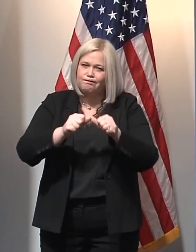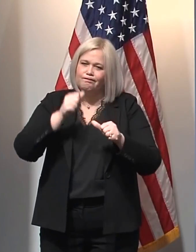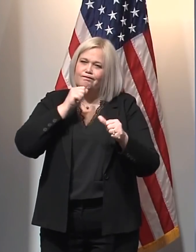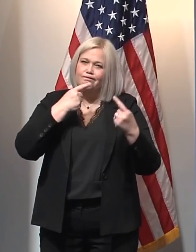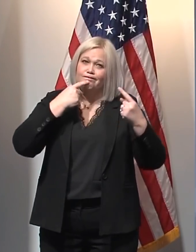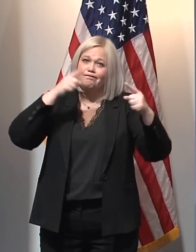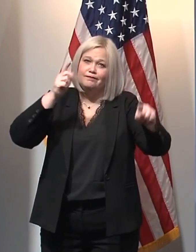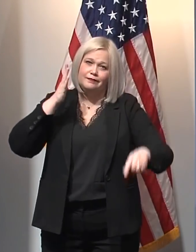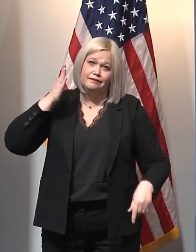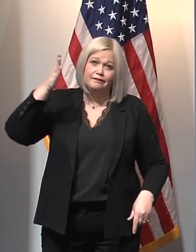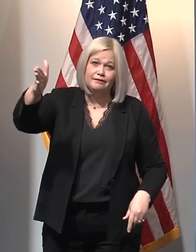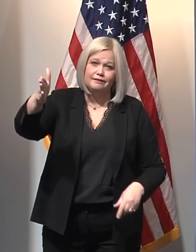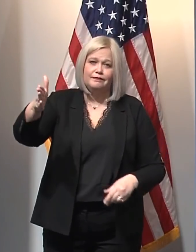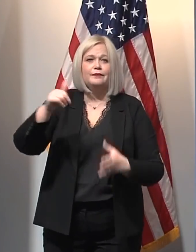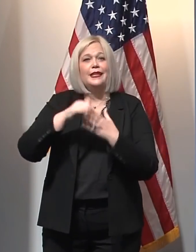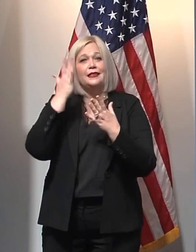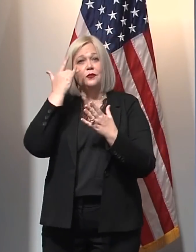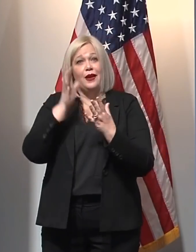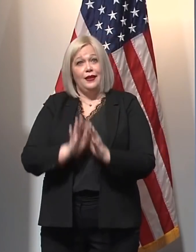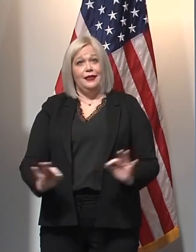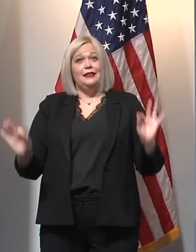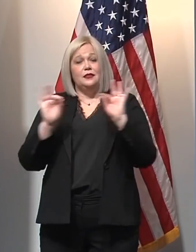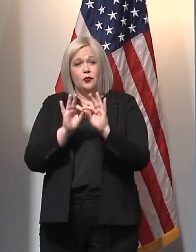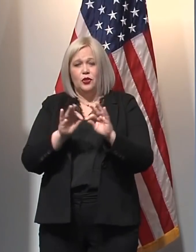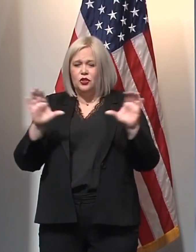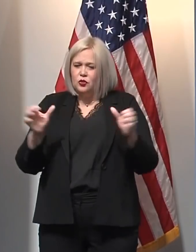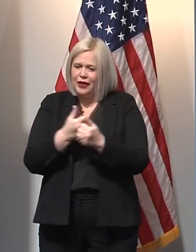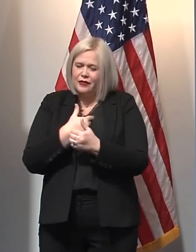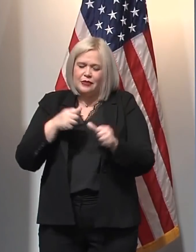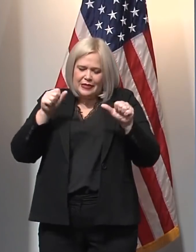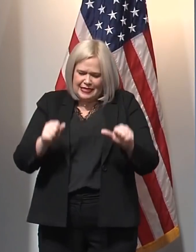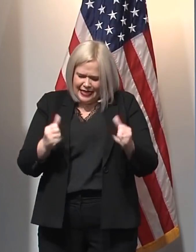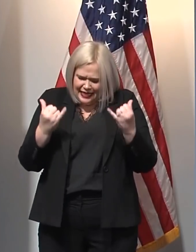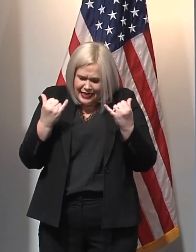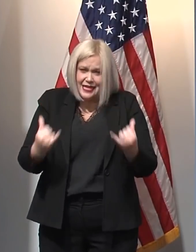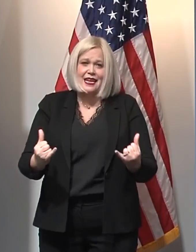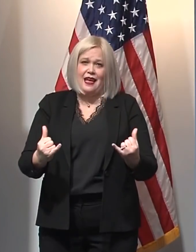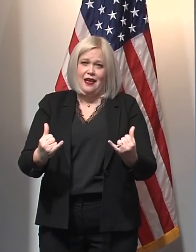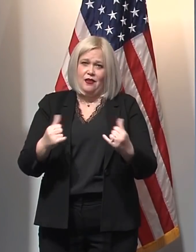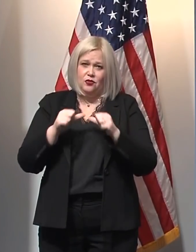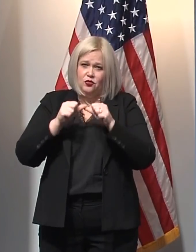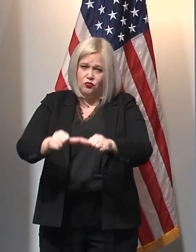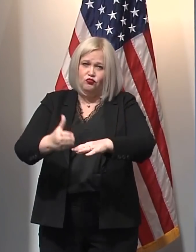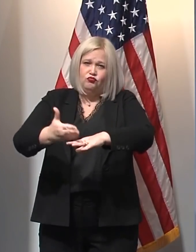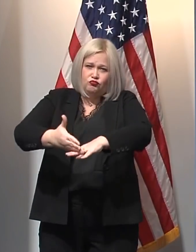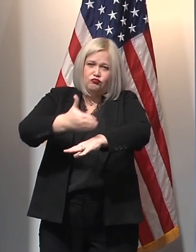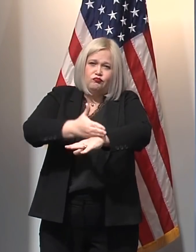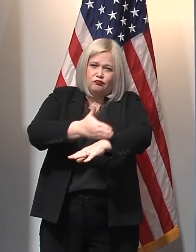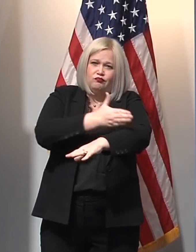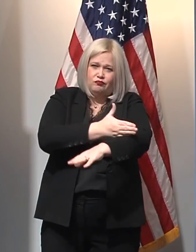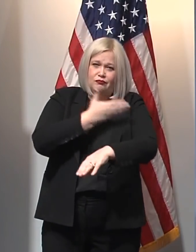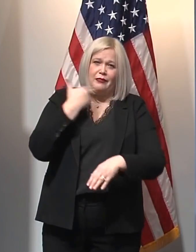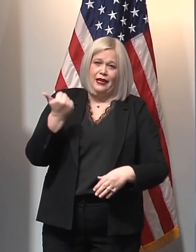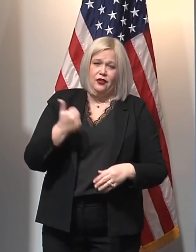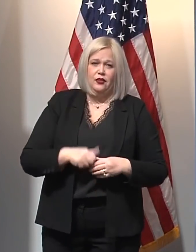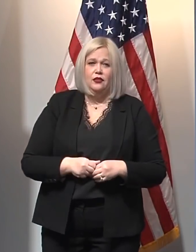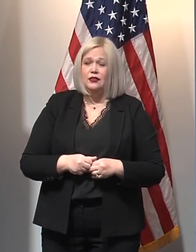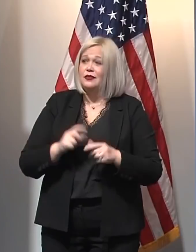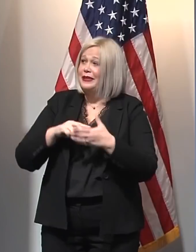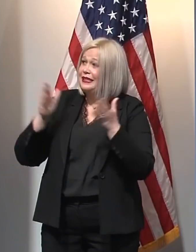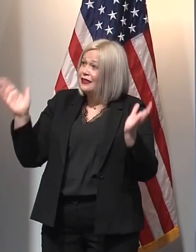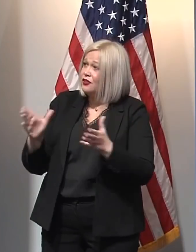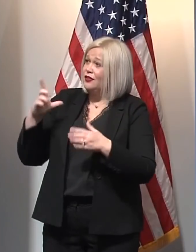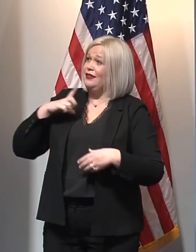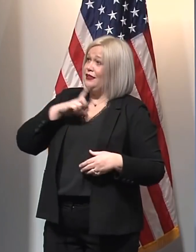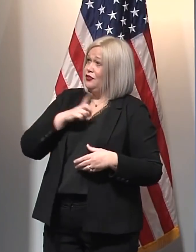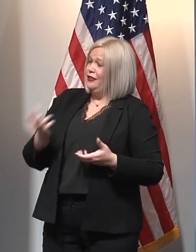that we continue doing everything we can right now to build on the progress we've made. It means encouraging the legislature to join forces